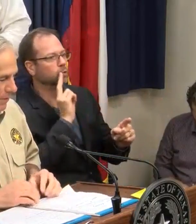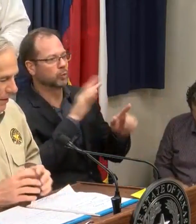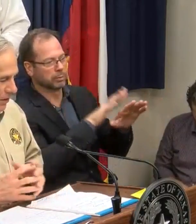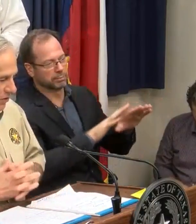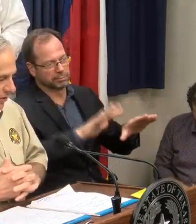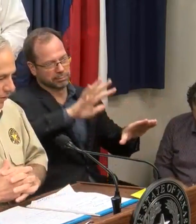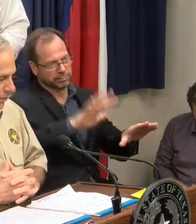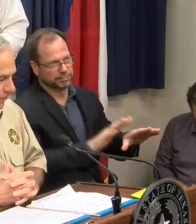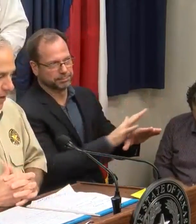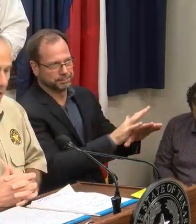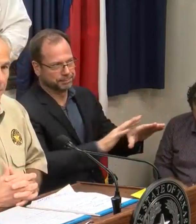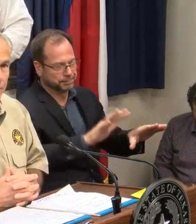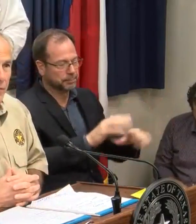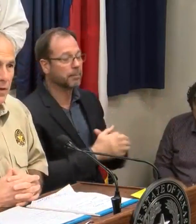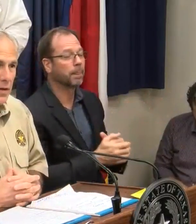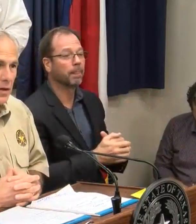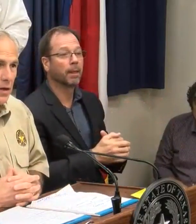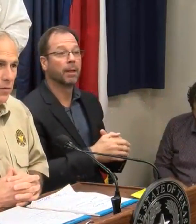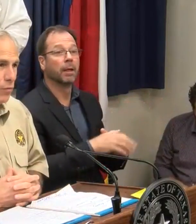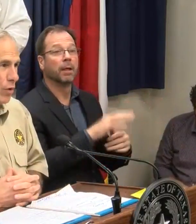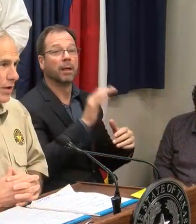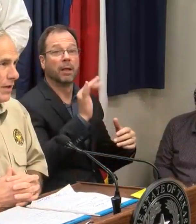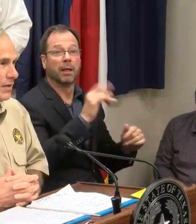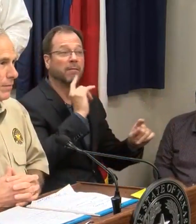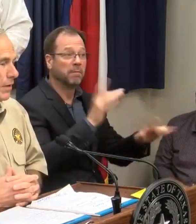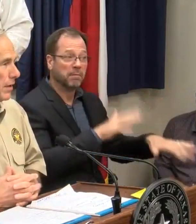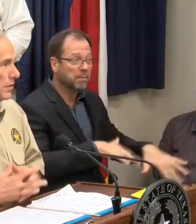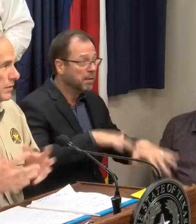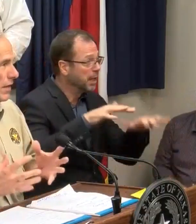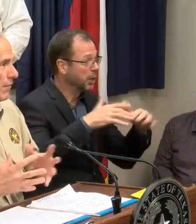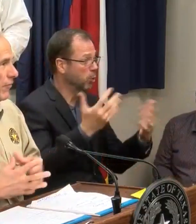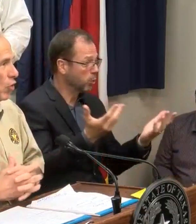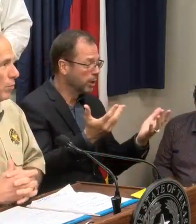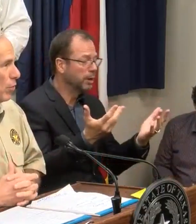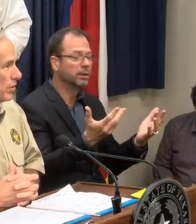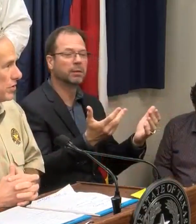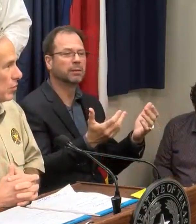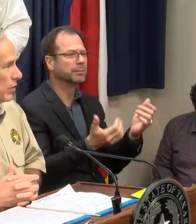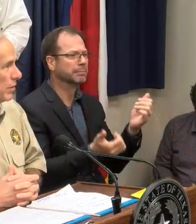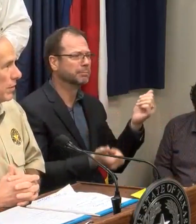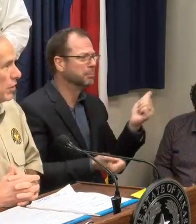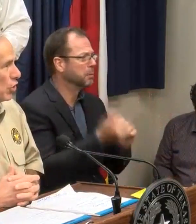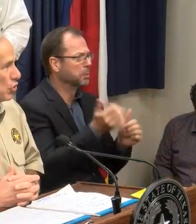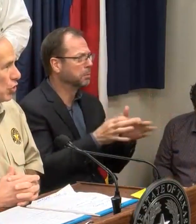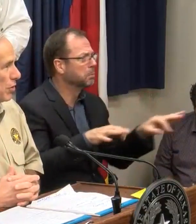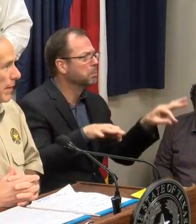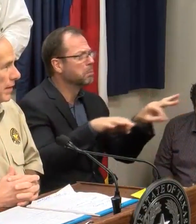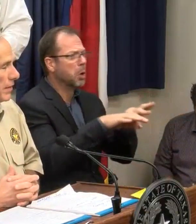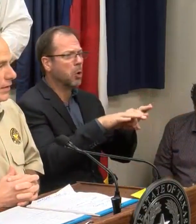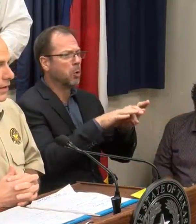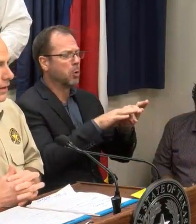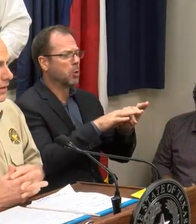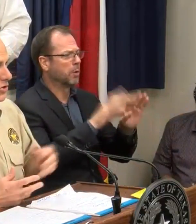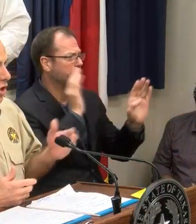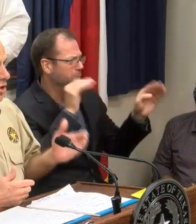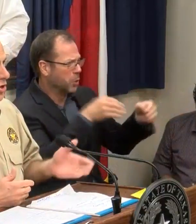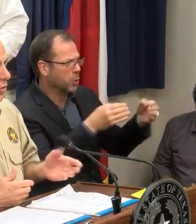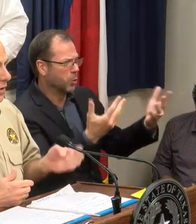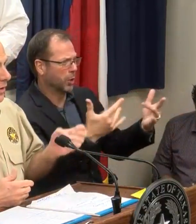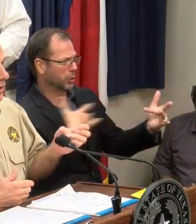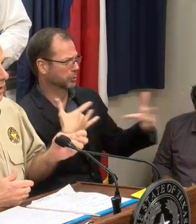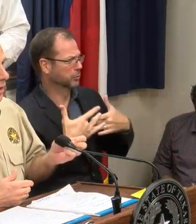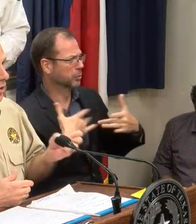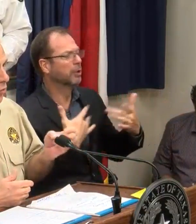Because of the flooding, one of the top focal points that we are concerned about is